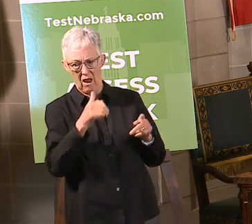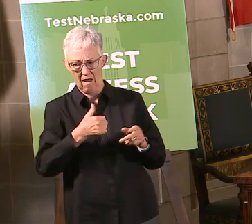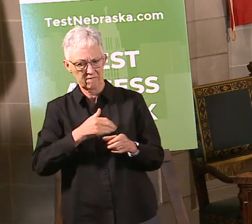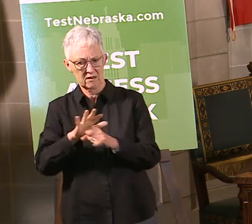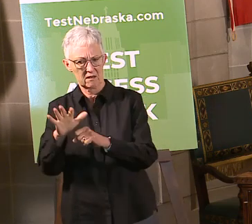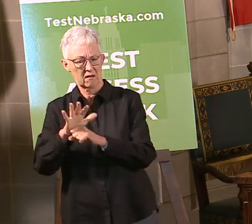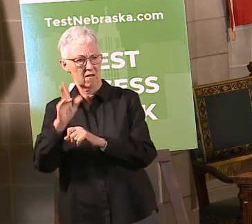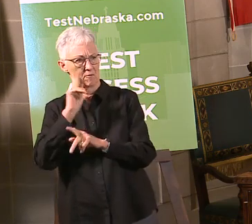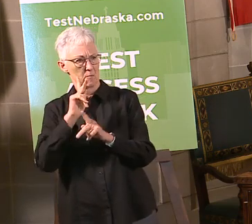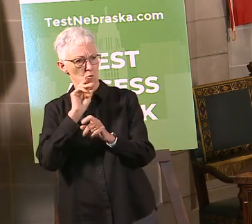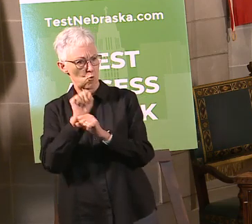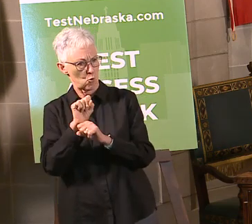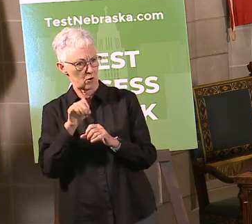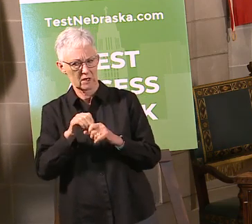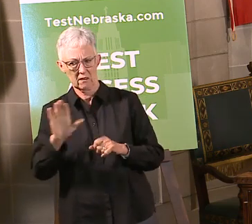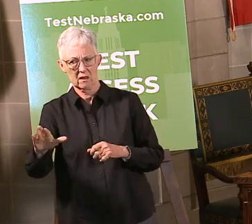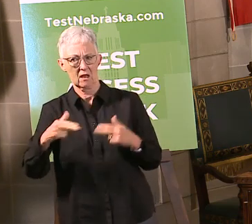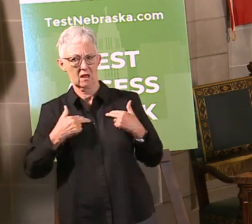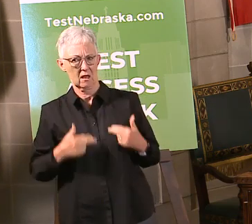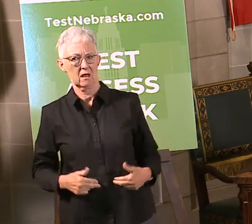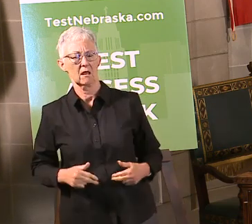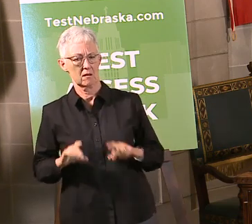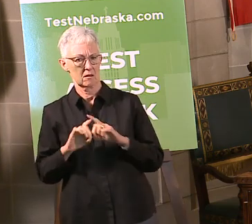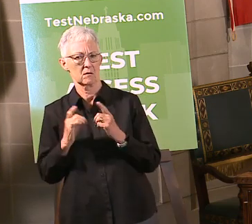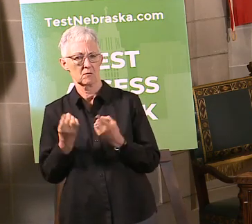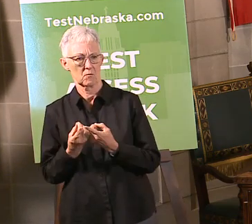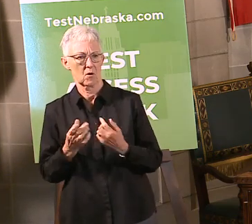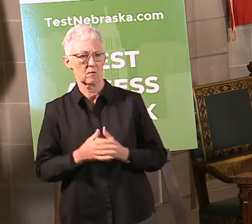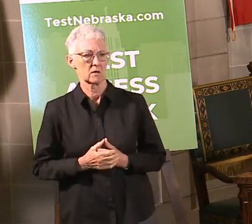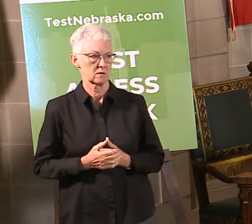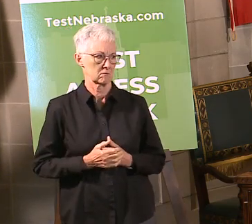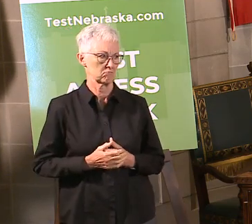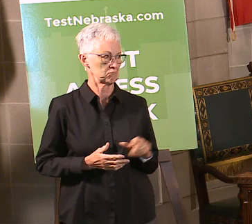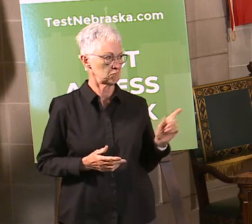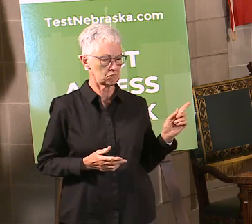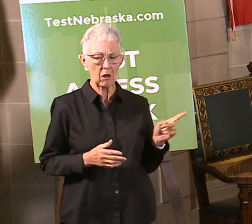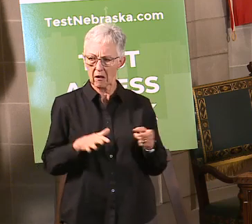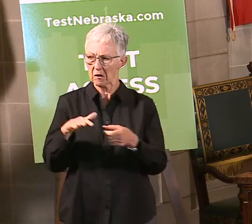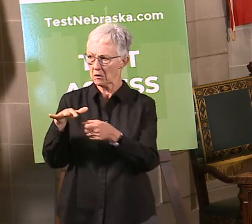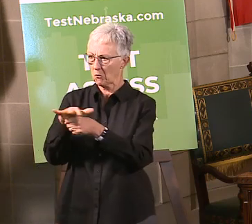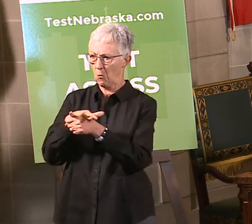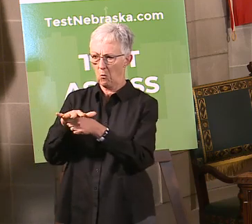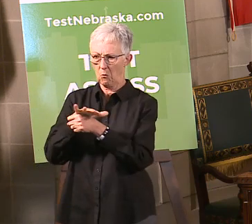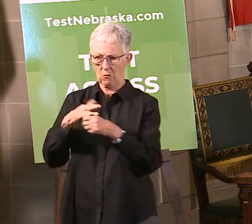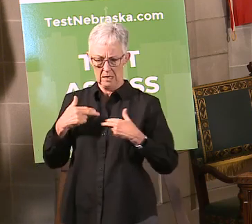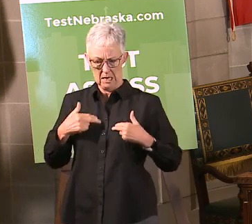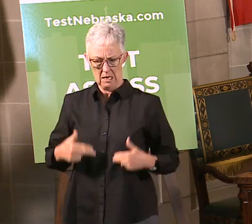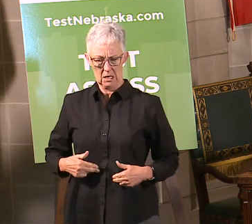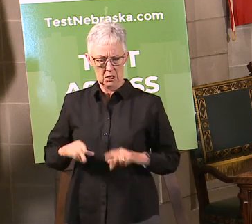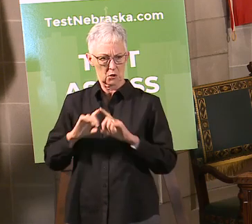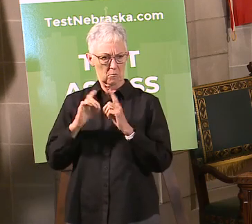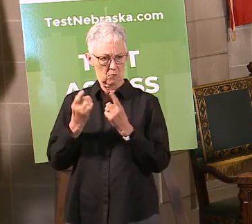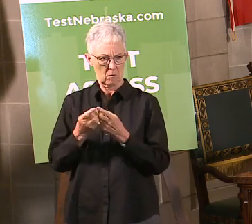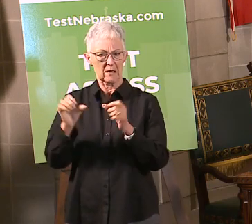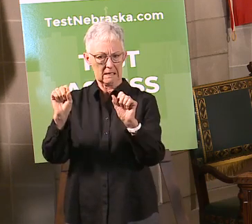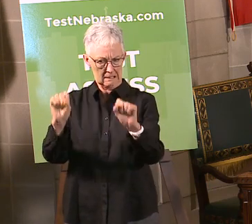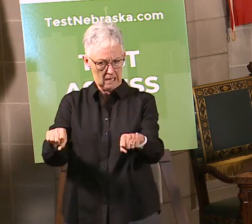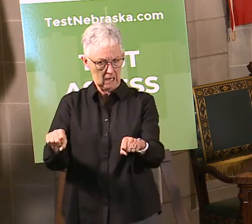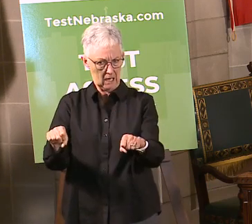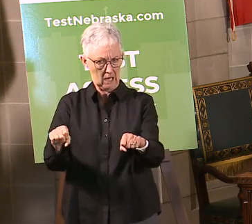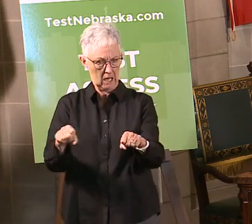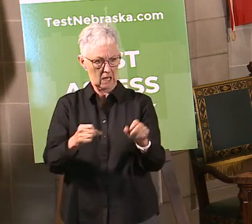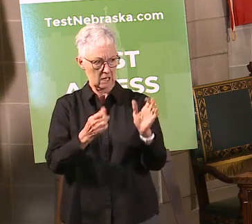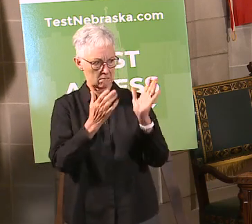needed? And absolutely that is available out there for our local public health departments, as you know. It also is just a matter of priorities on